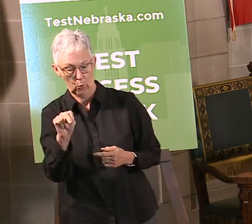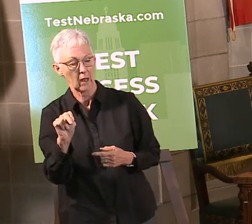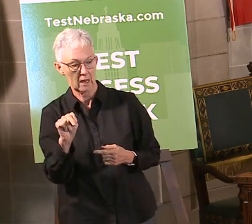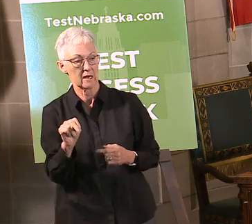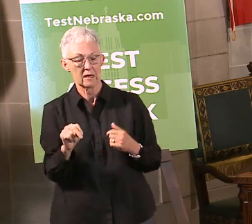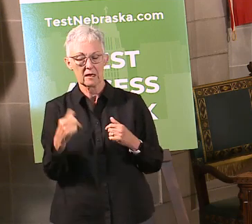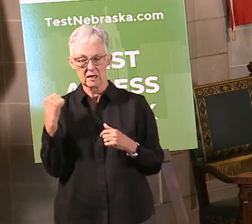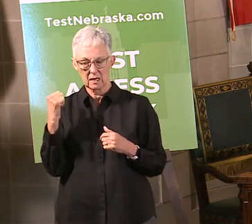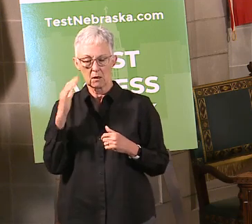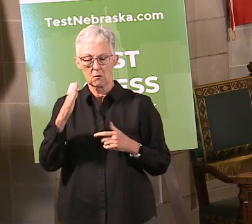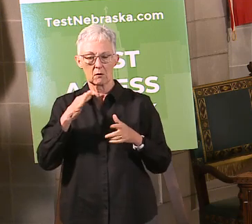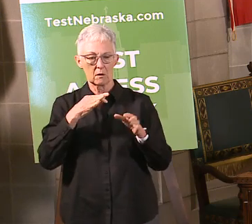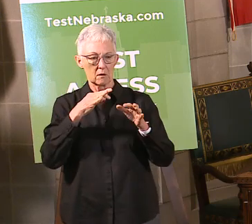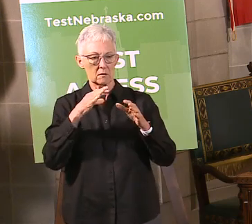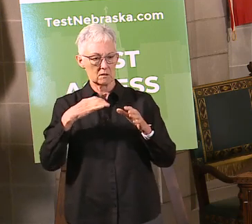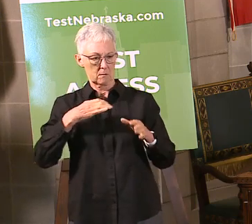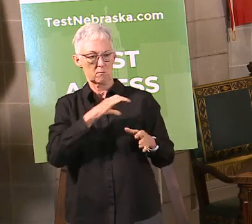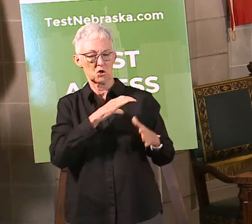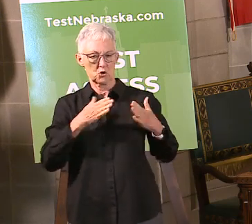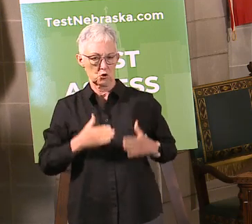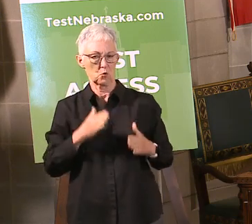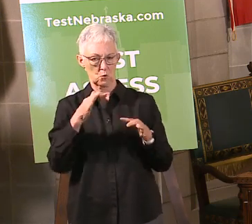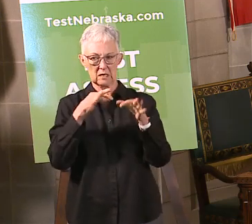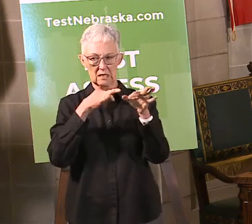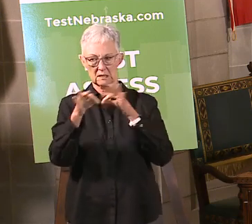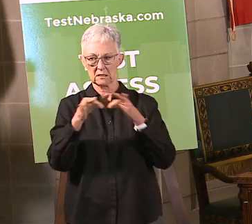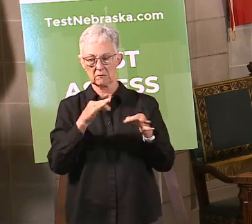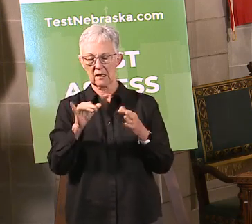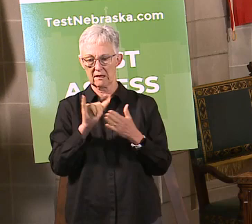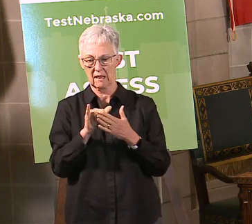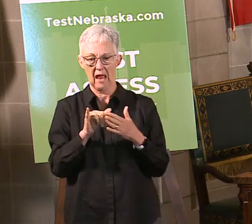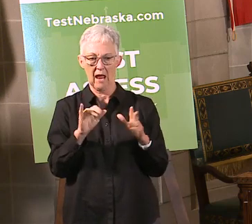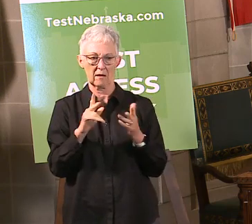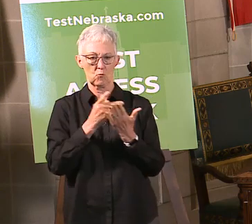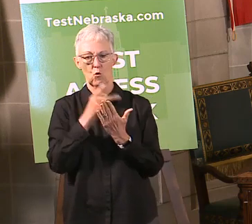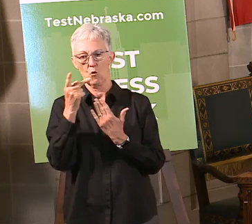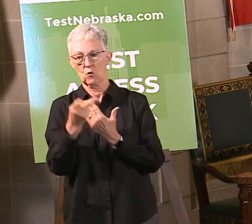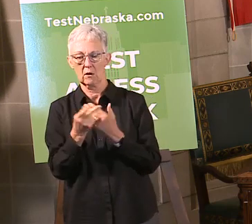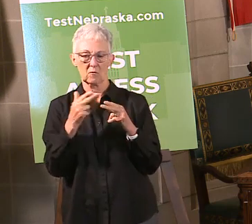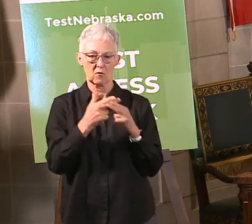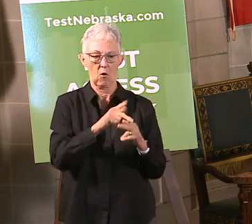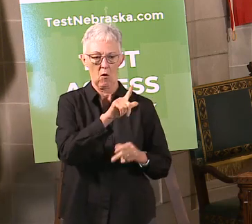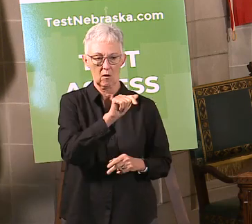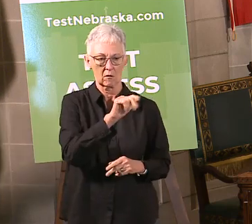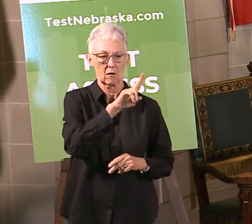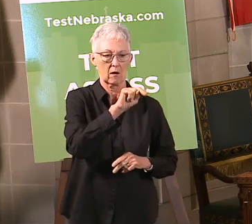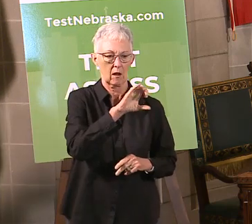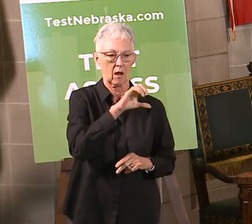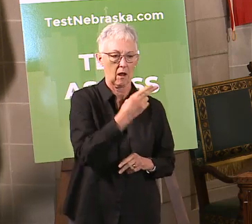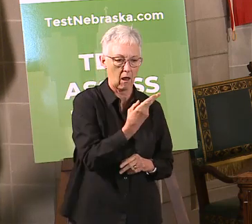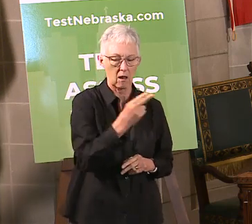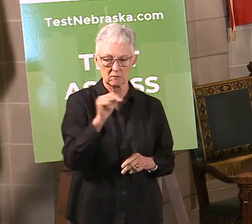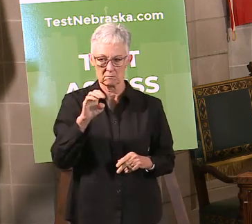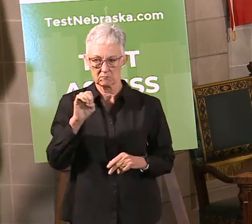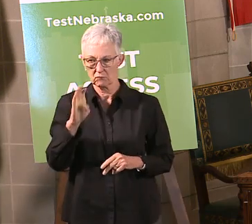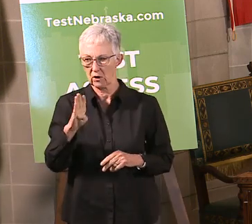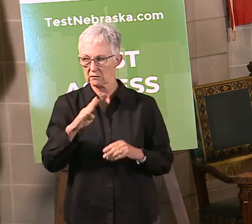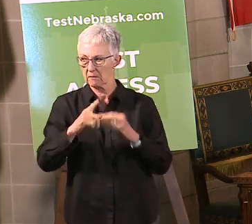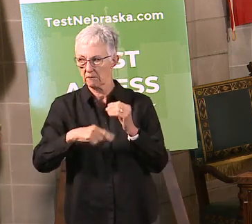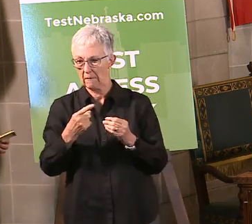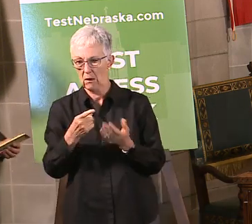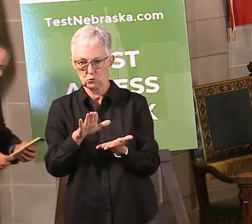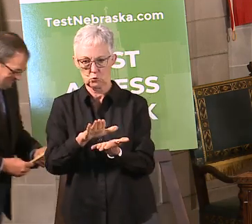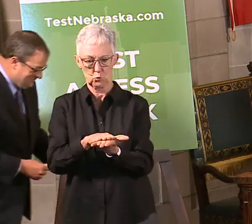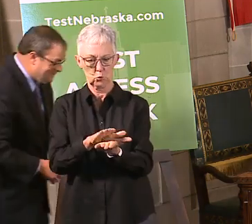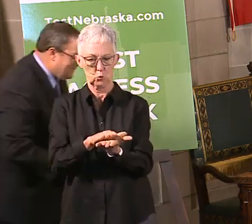and talk a little bit more about Launch Nebraska and then just summer school and things like that. So, Commissioner, why you please come up and talk to us a little bit about